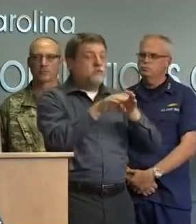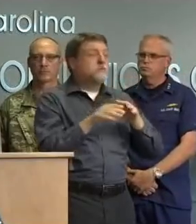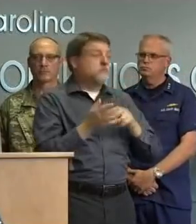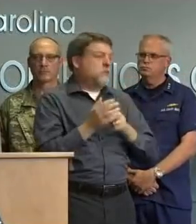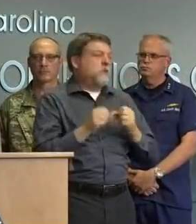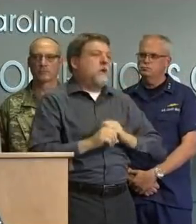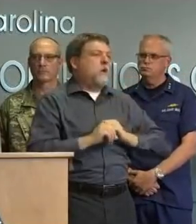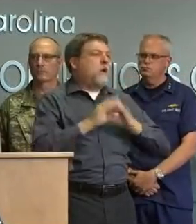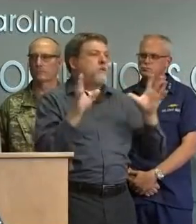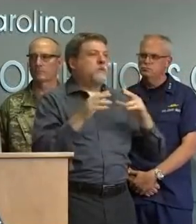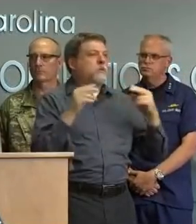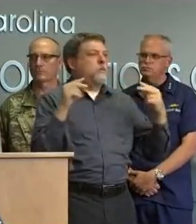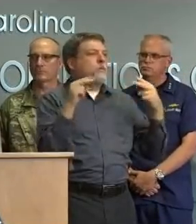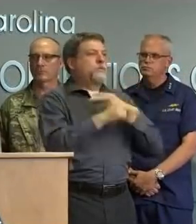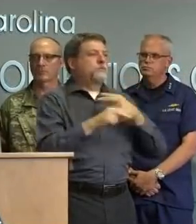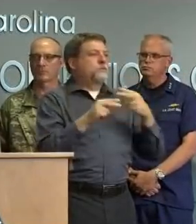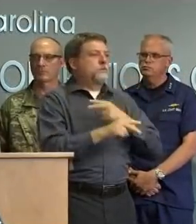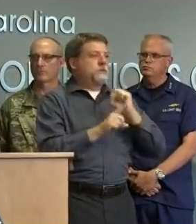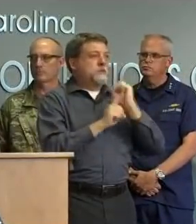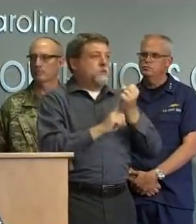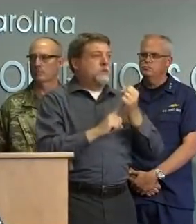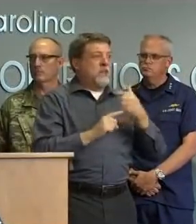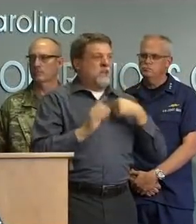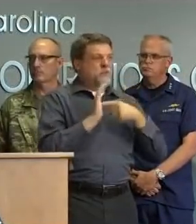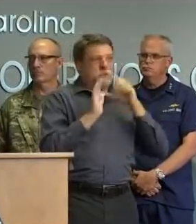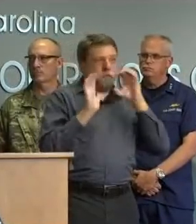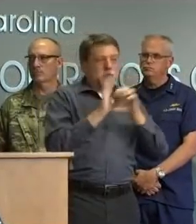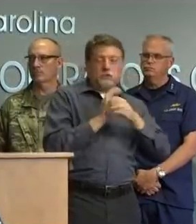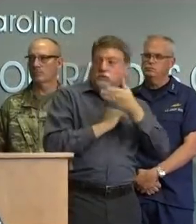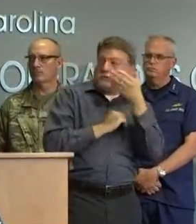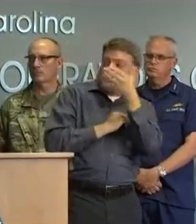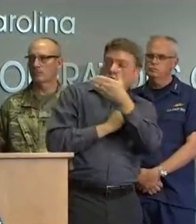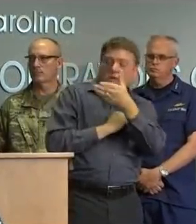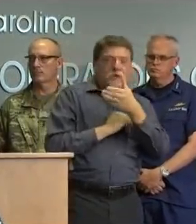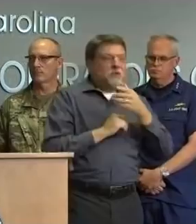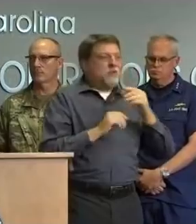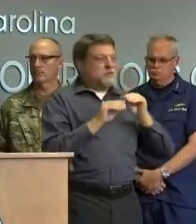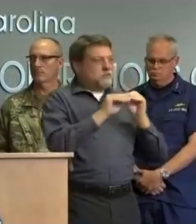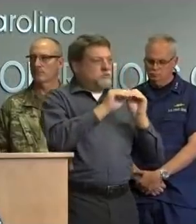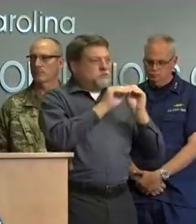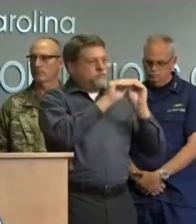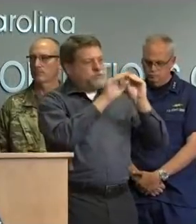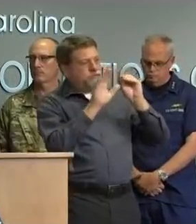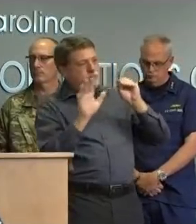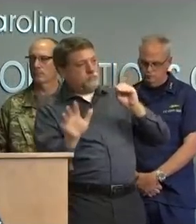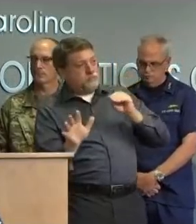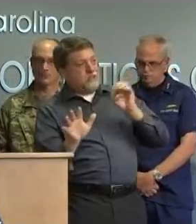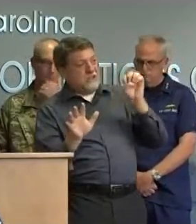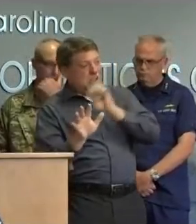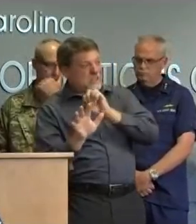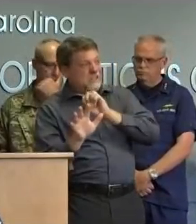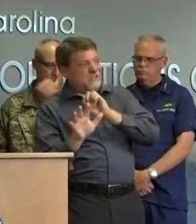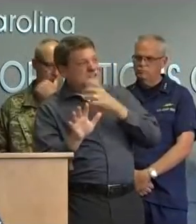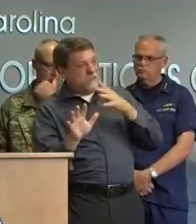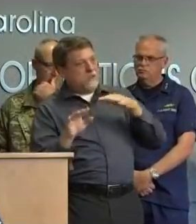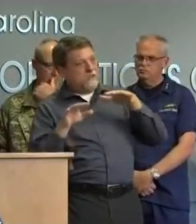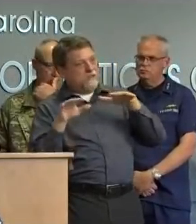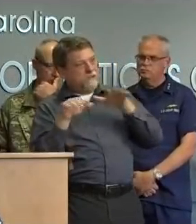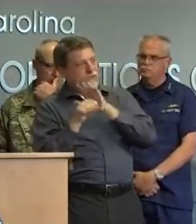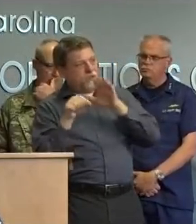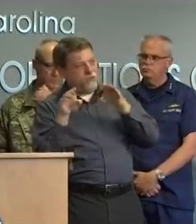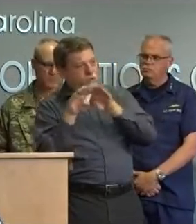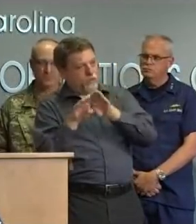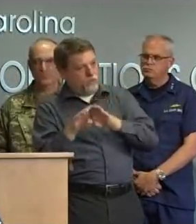worsen and as you can see from our graph the the areas and events are occurring are spreading westward as predicted uh by the